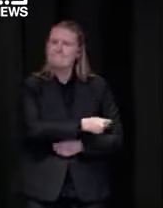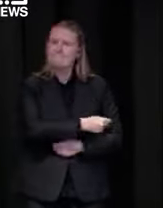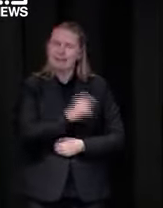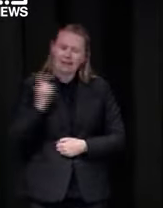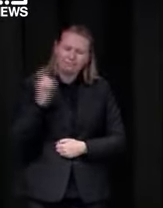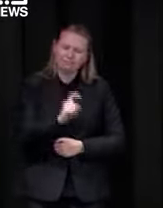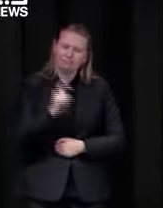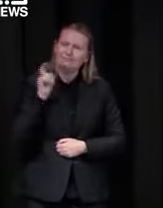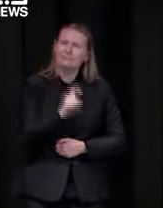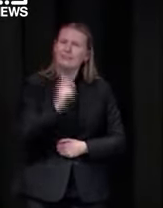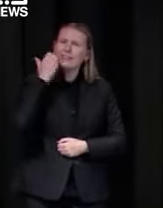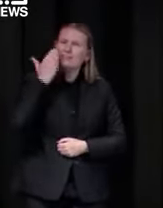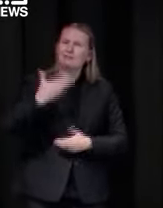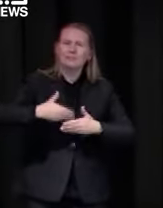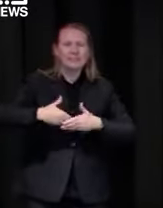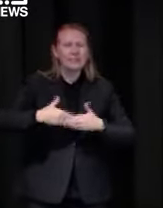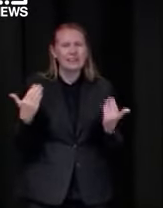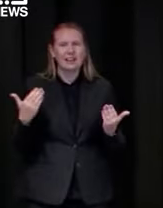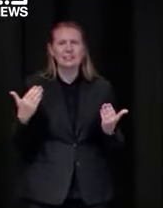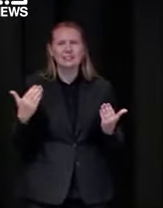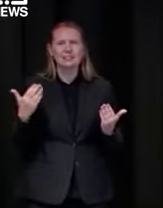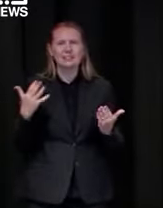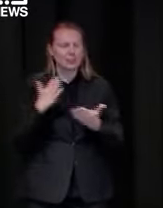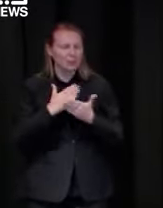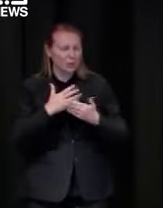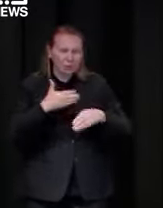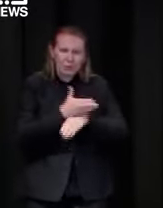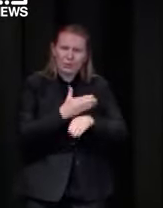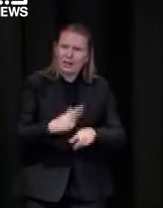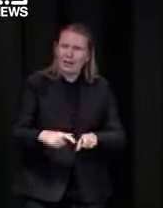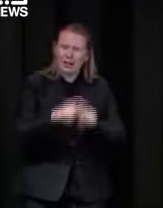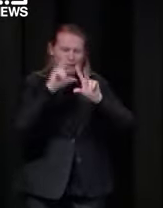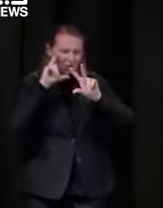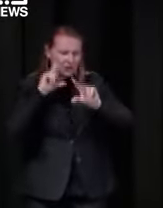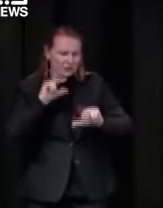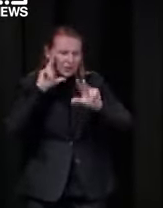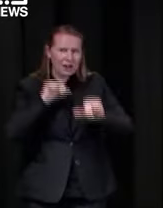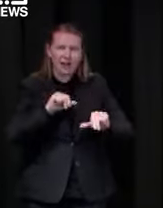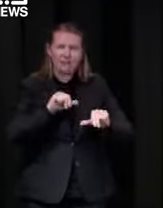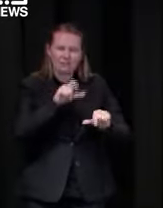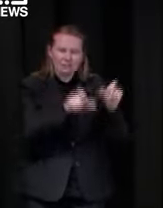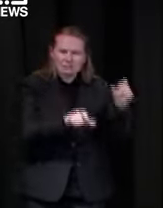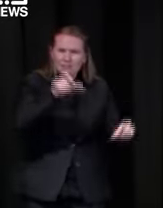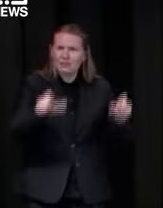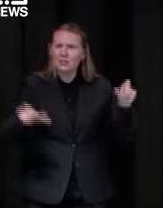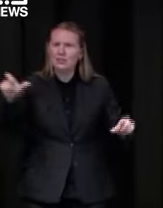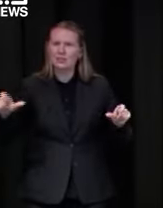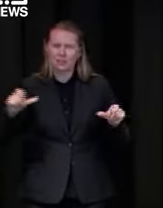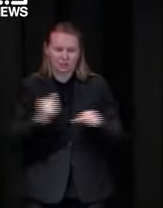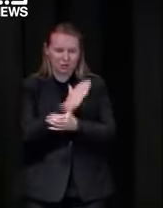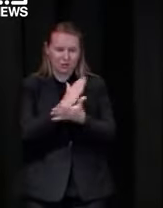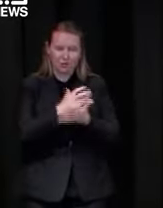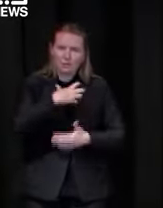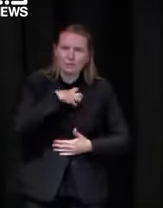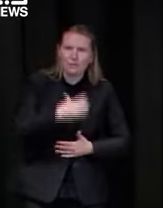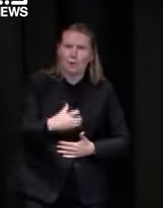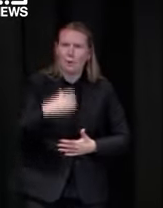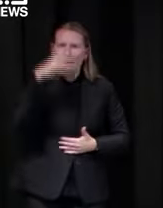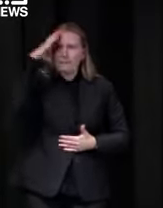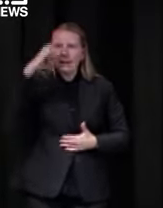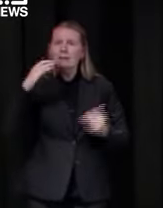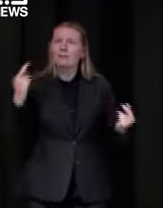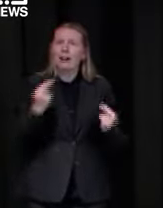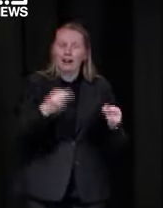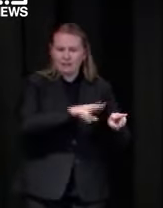to the administrators that create more bed capacity where there was none before with increasing hospitalization rates